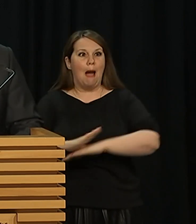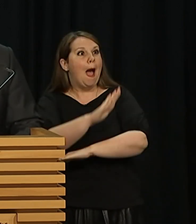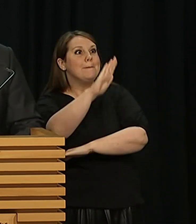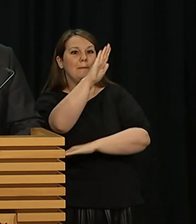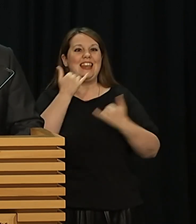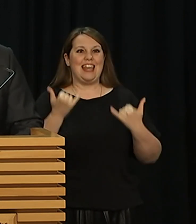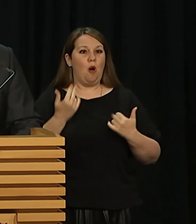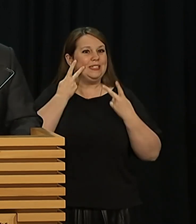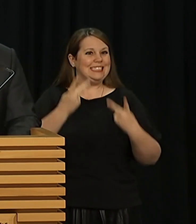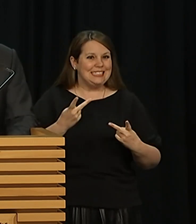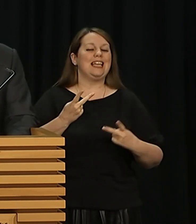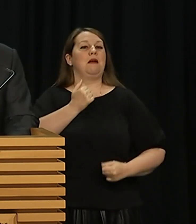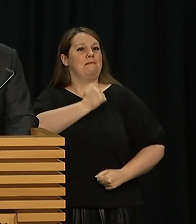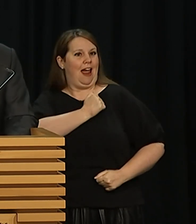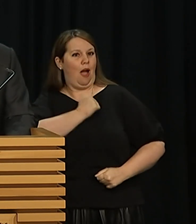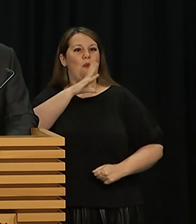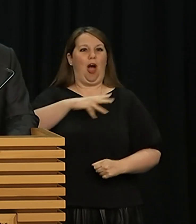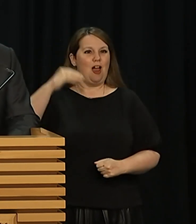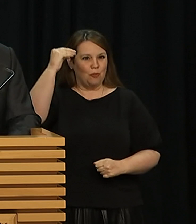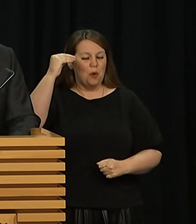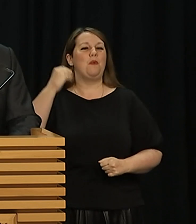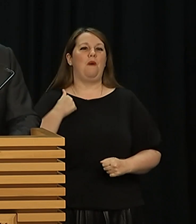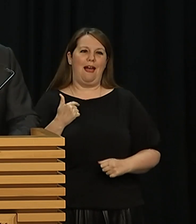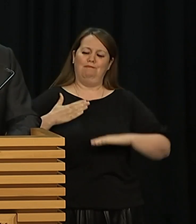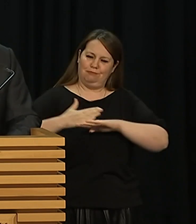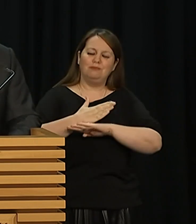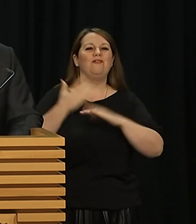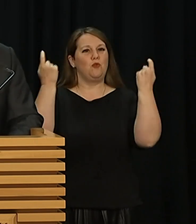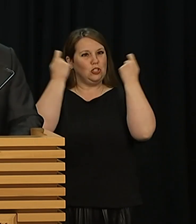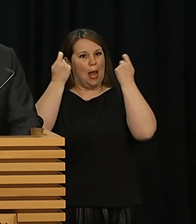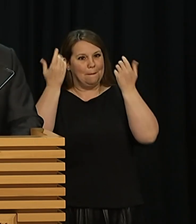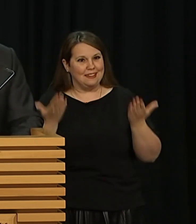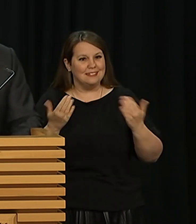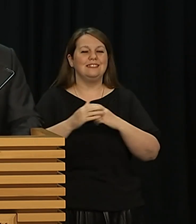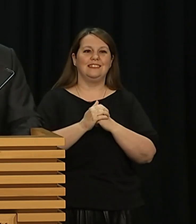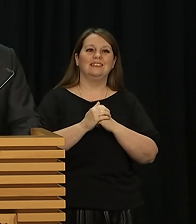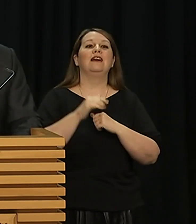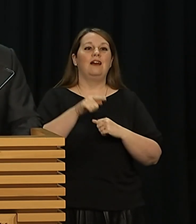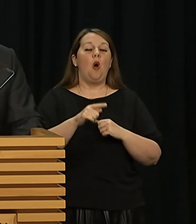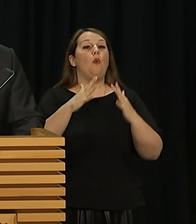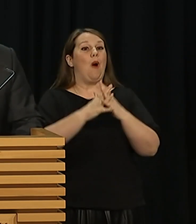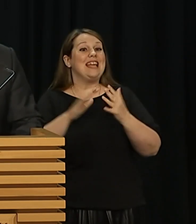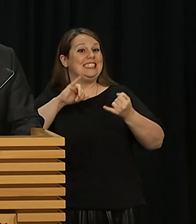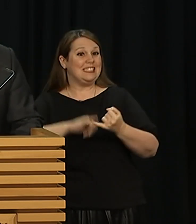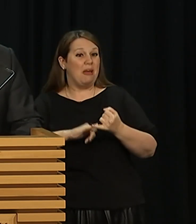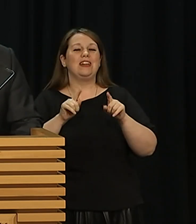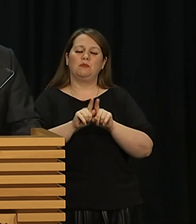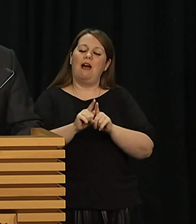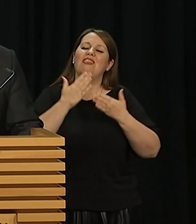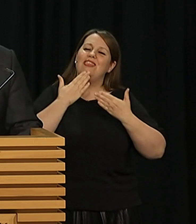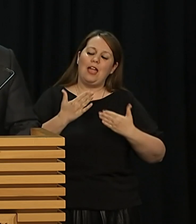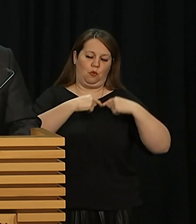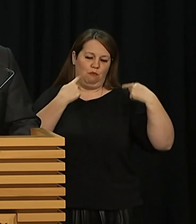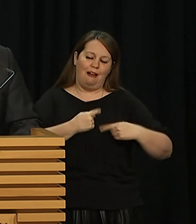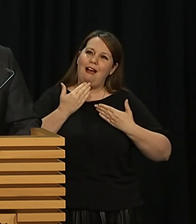mahi of champions. To the coaching team, especially the Professor Wayne Smith, the heartfelt thanks of a nation. The Black Ferns